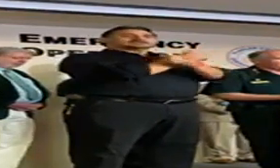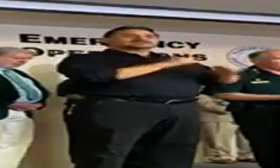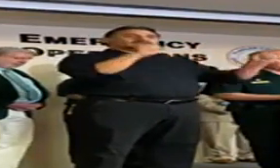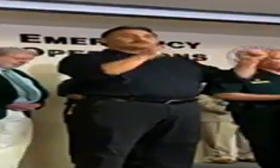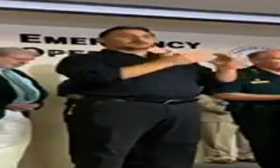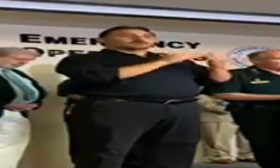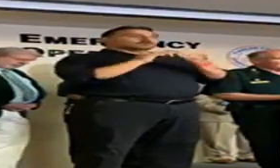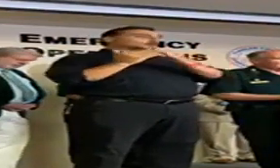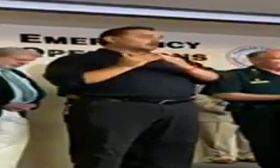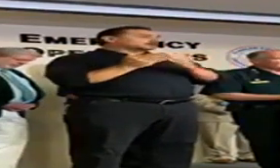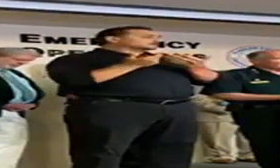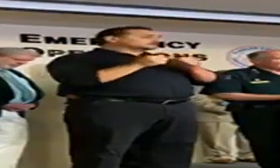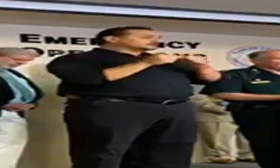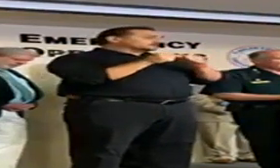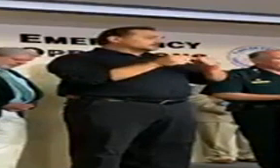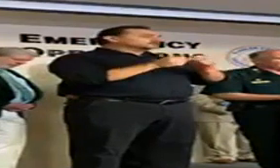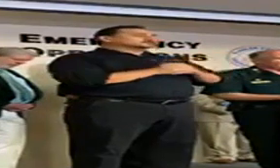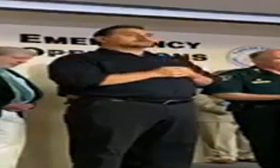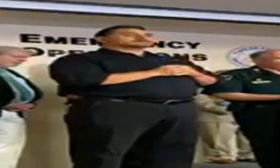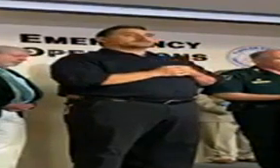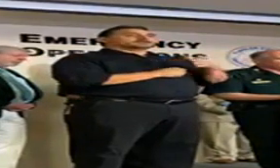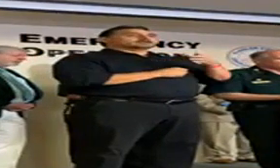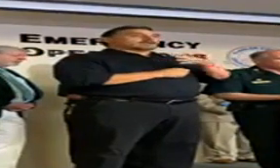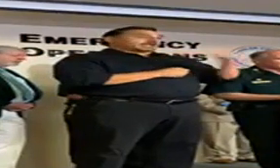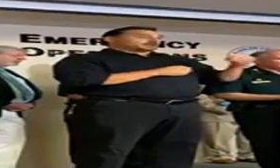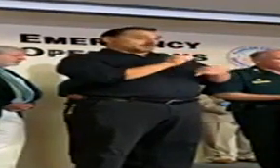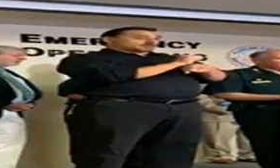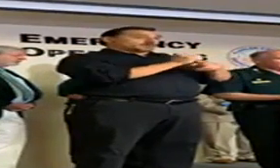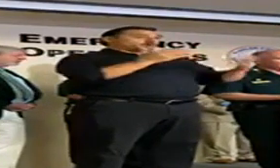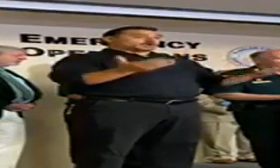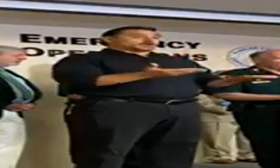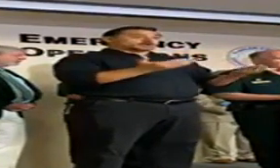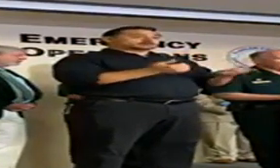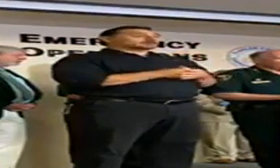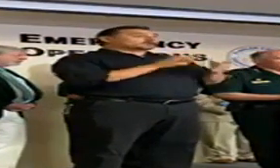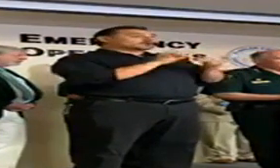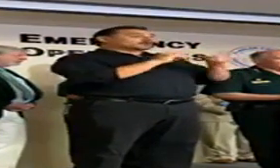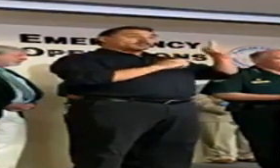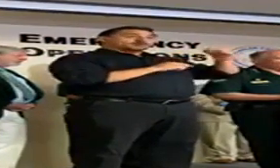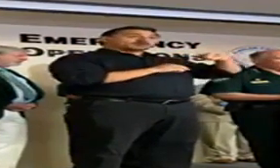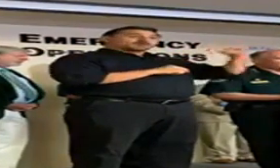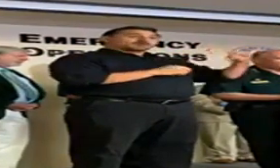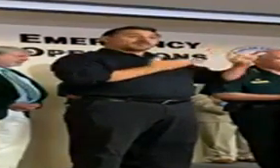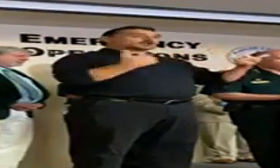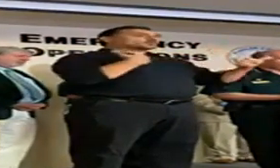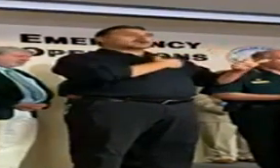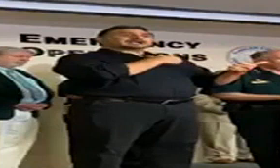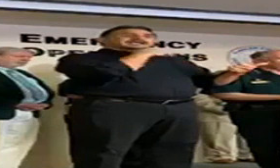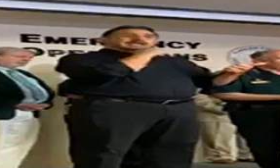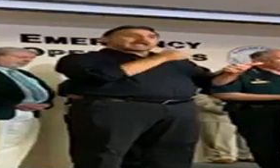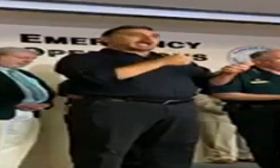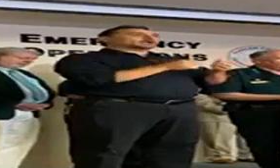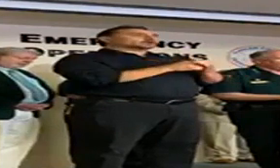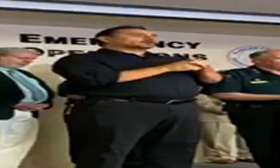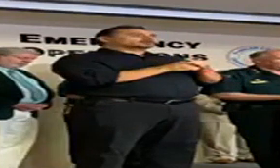community and our employees. I want to comment one other thing. We're not slowing down.